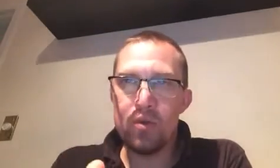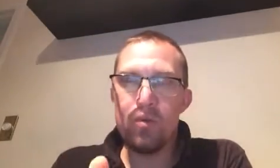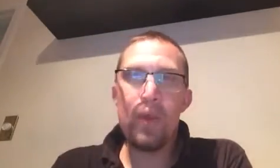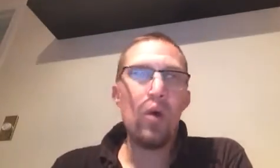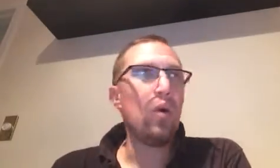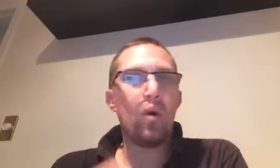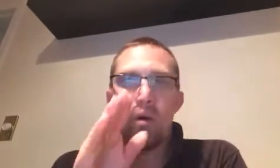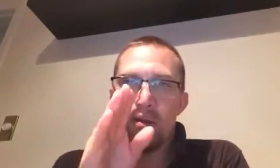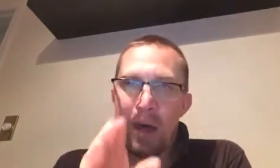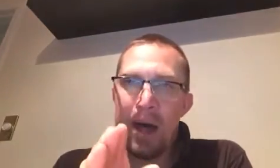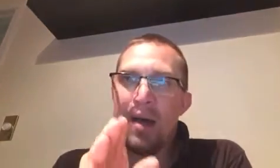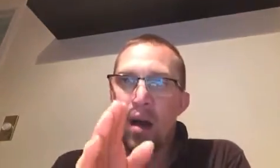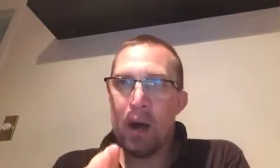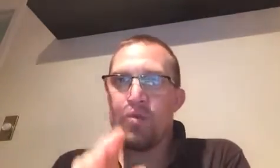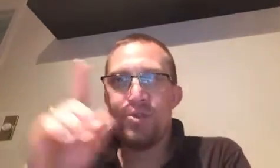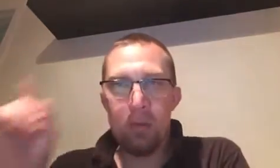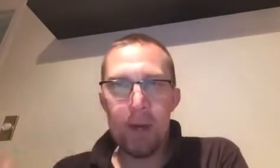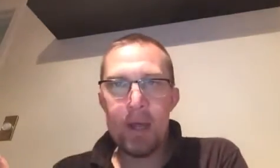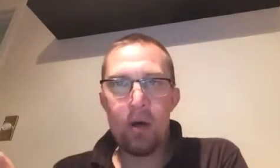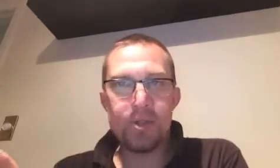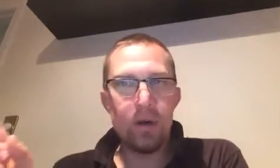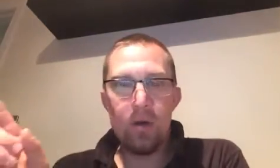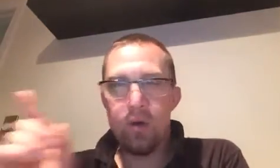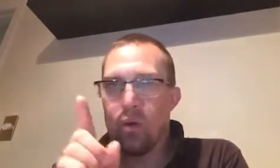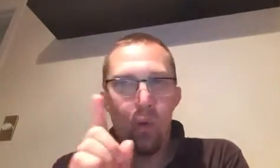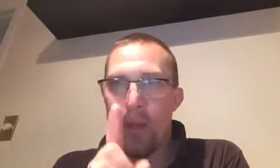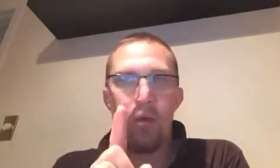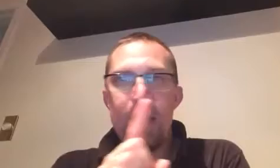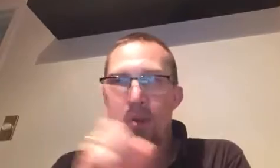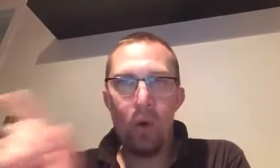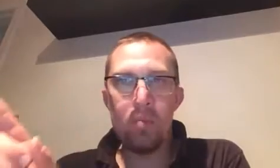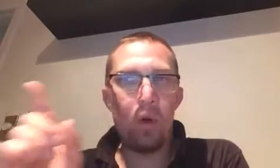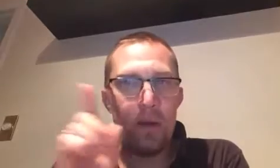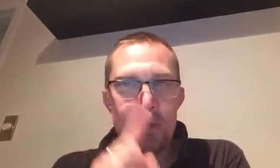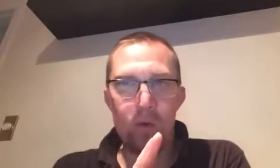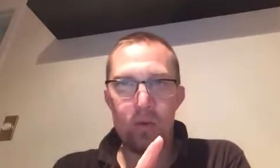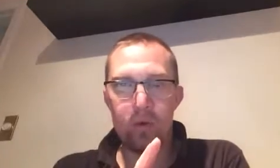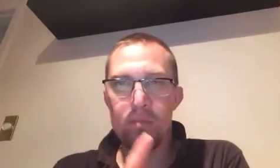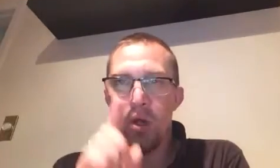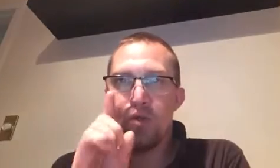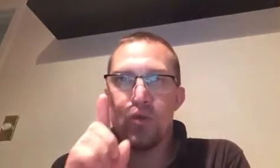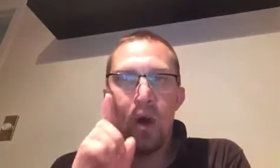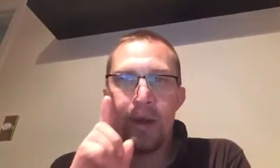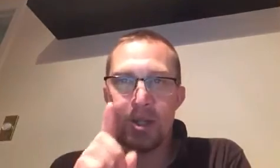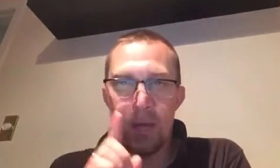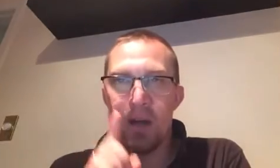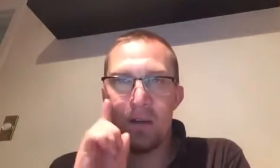you or lie about somebody else, whether they know them or they don't know them. Do not accept a